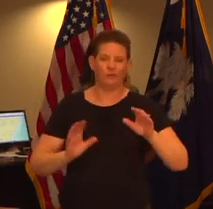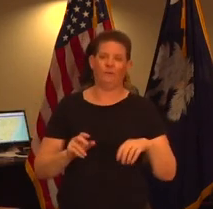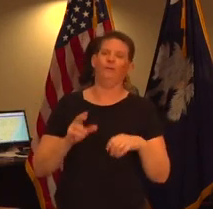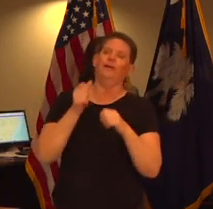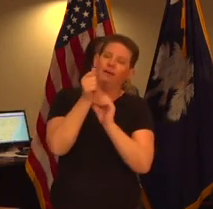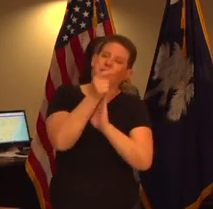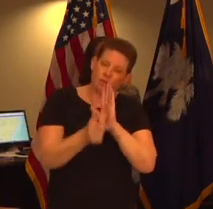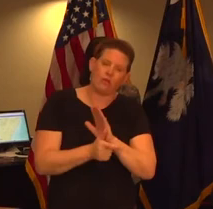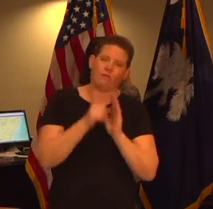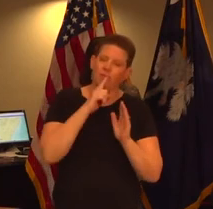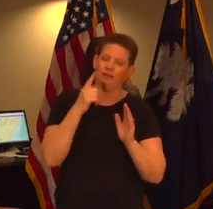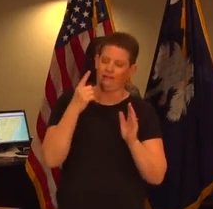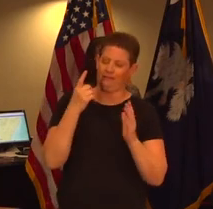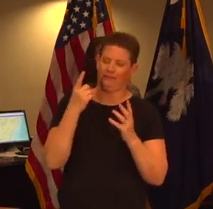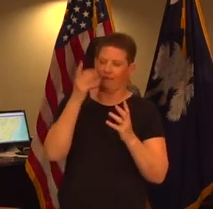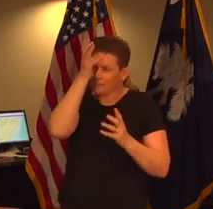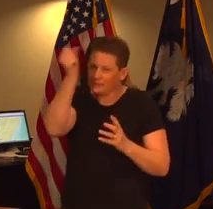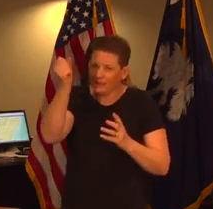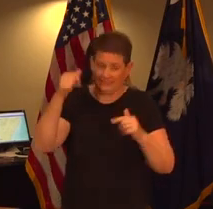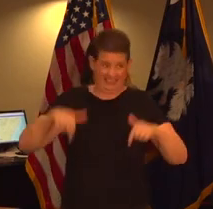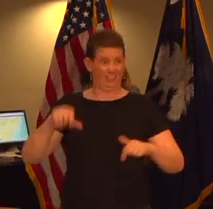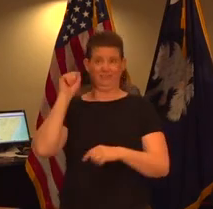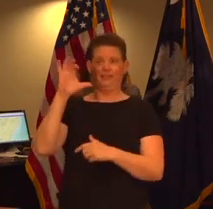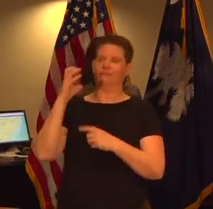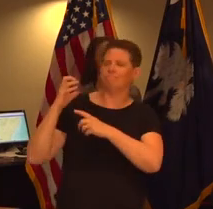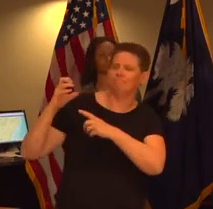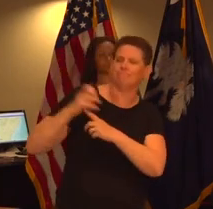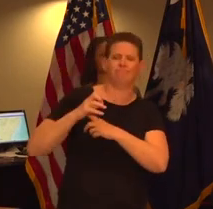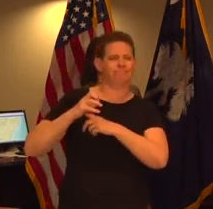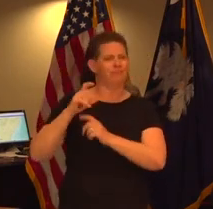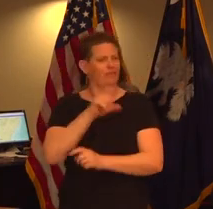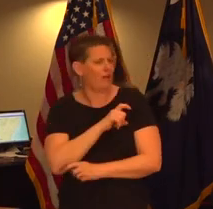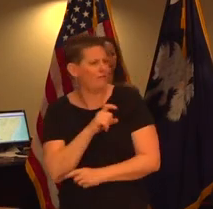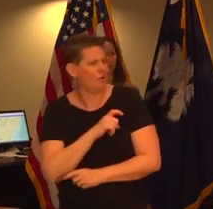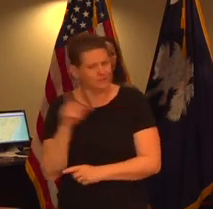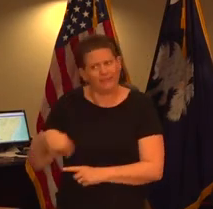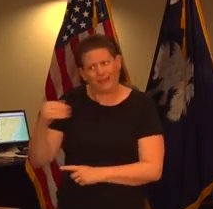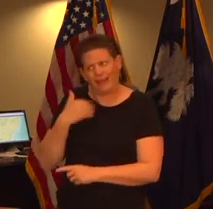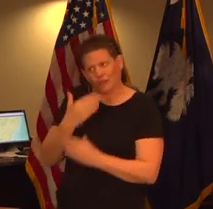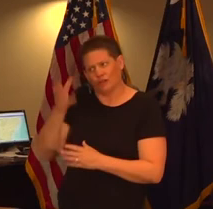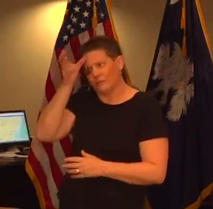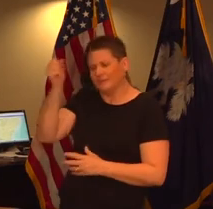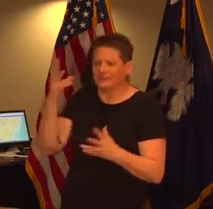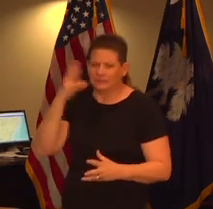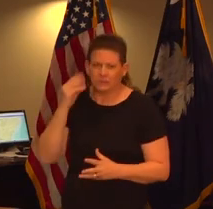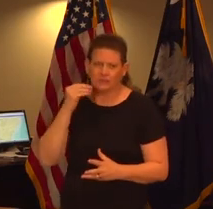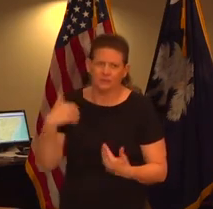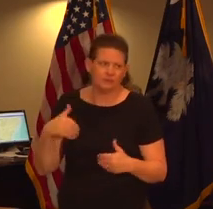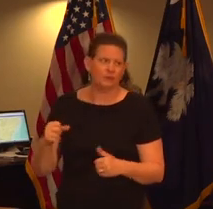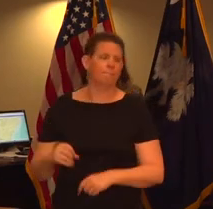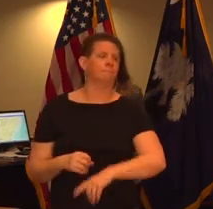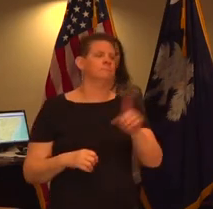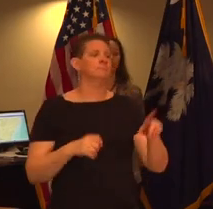have the best law enforcement in the united states right here in south carolina and it's one thing they've got plenty of is common sense and a lot of experience government